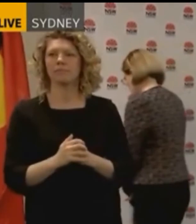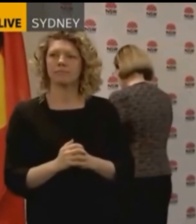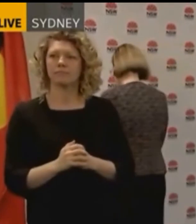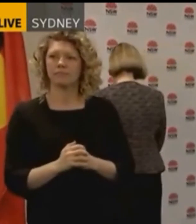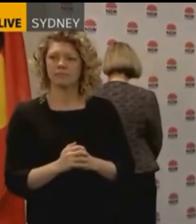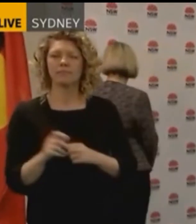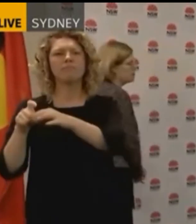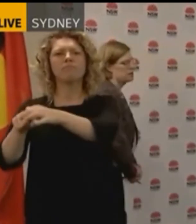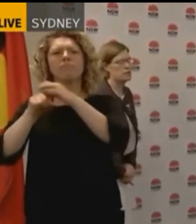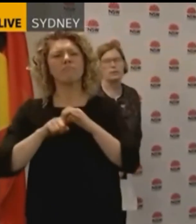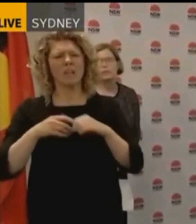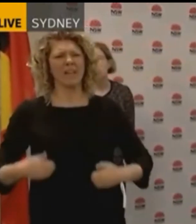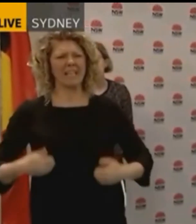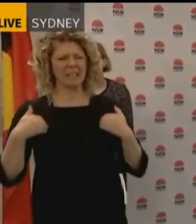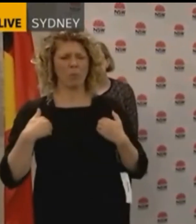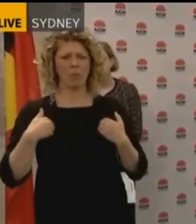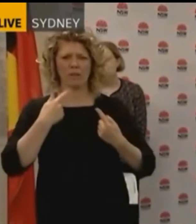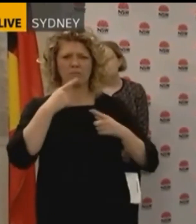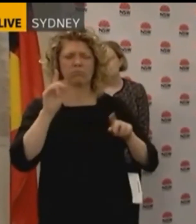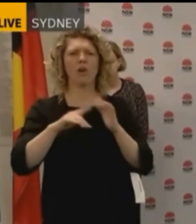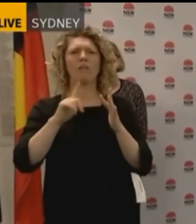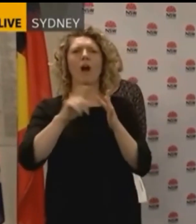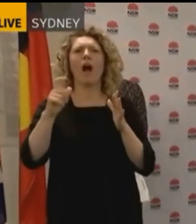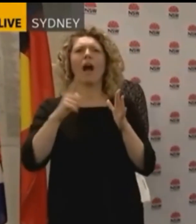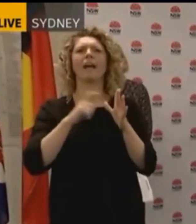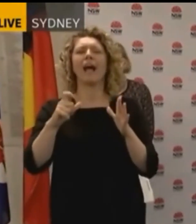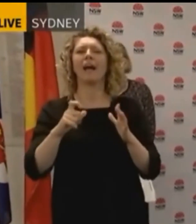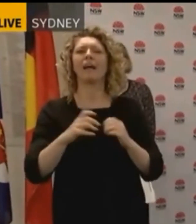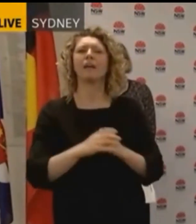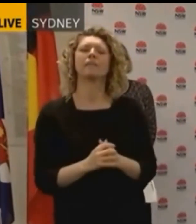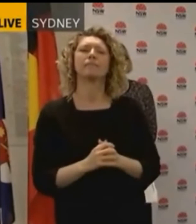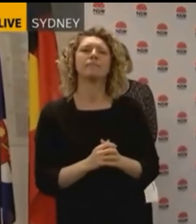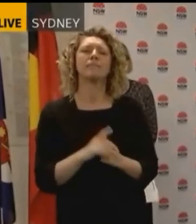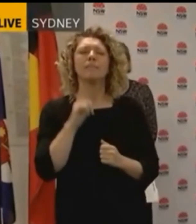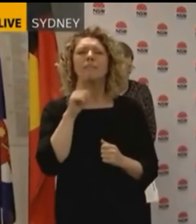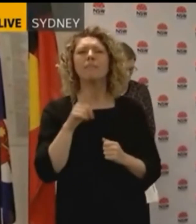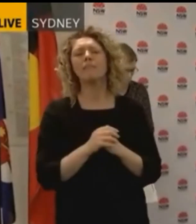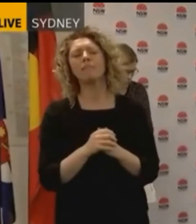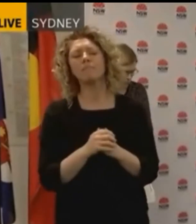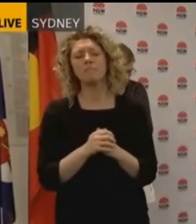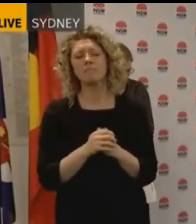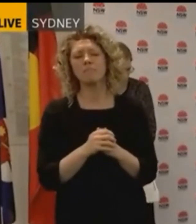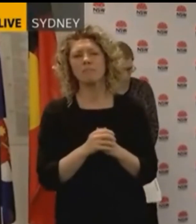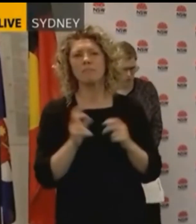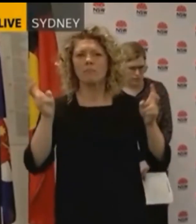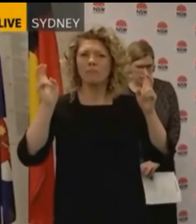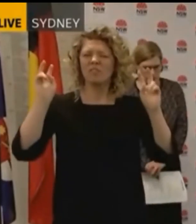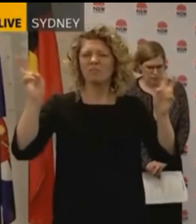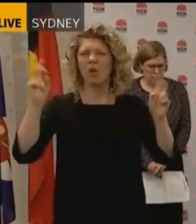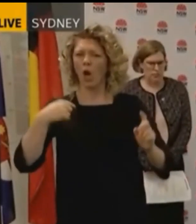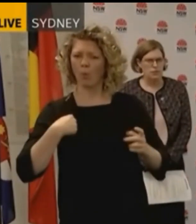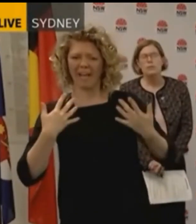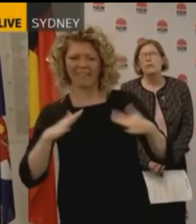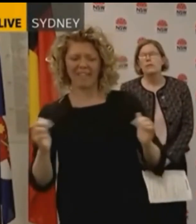repeat again at ICAC this morning, this conversation with Darren McGuire, you say, William tells me, he says, William tells me we've done our deal,